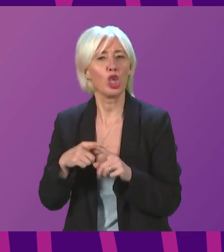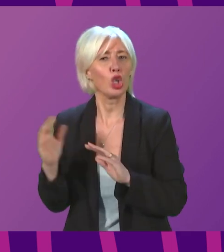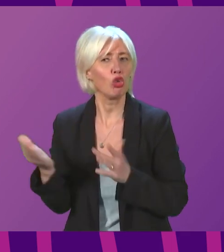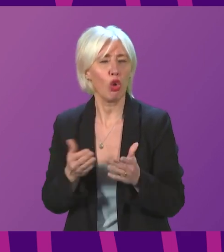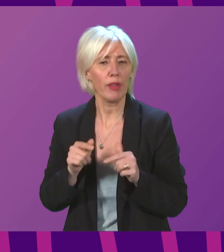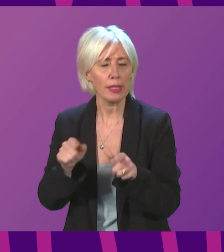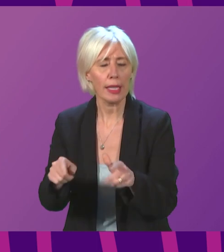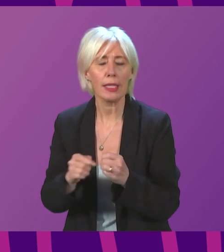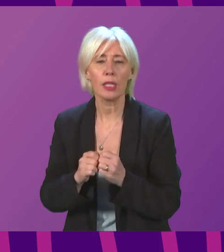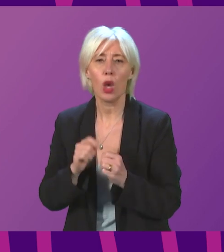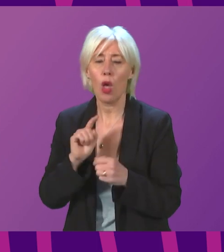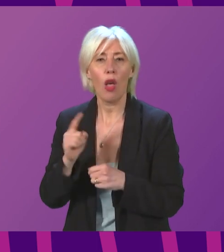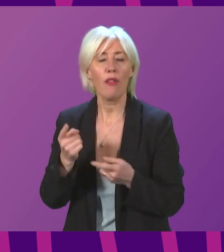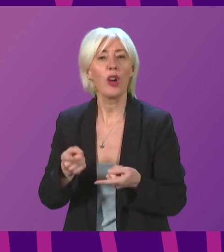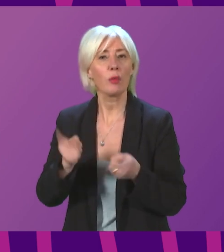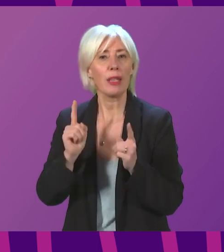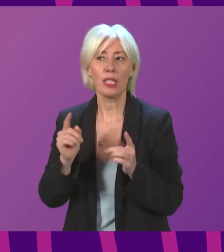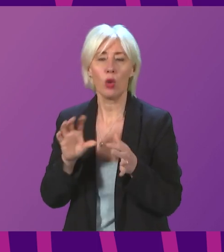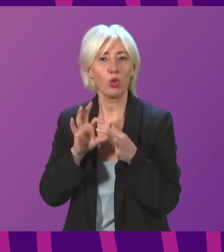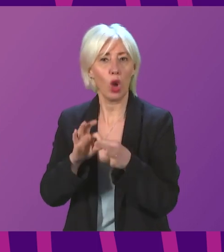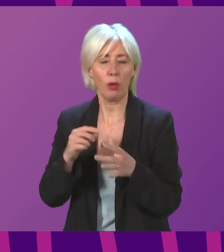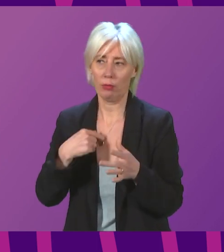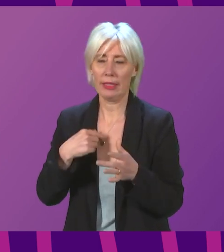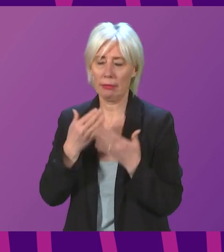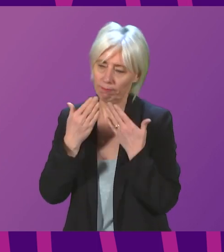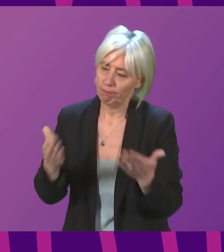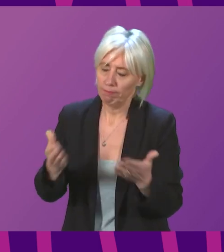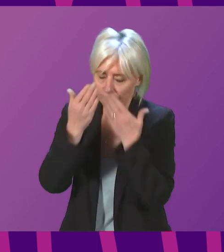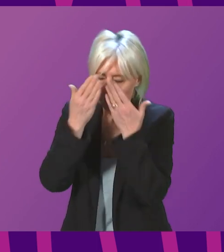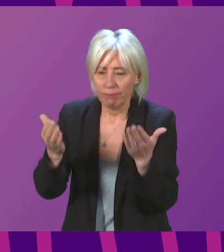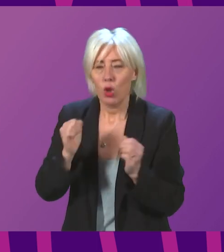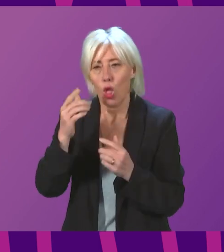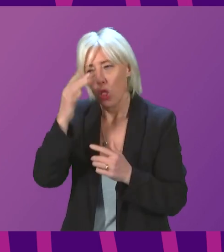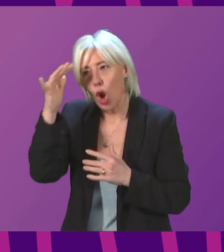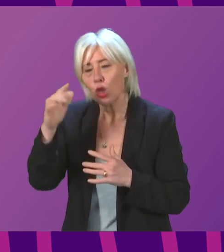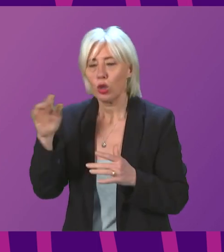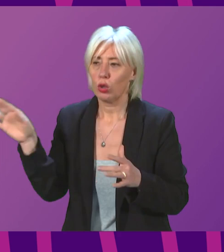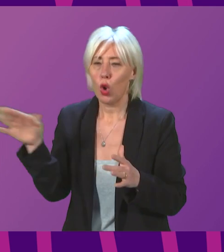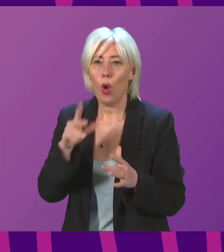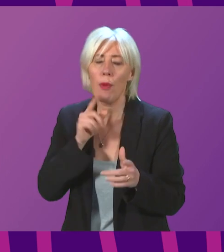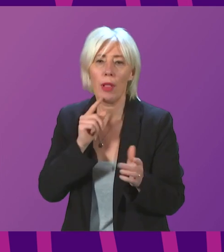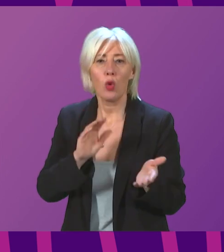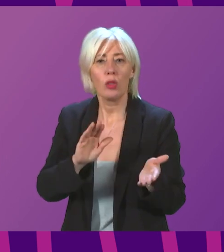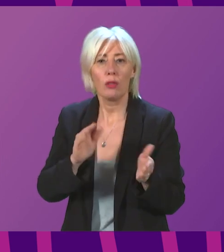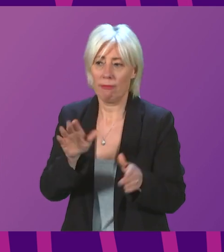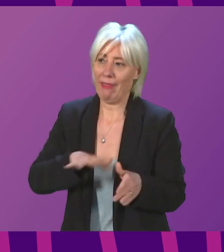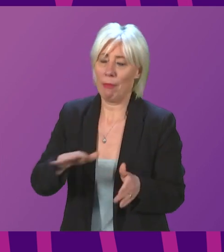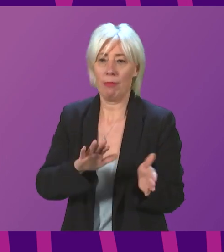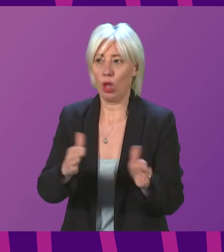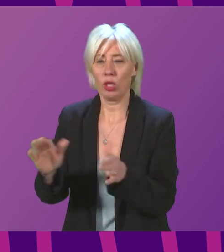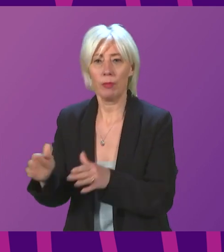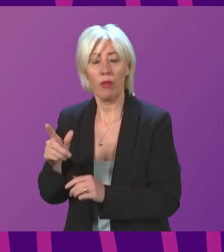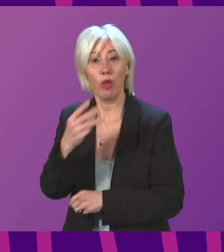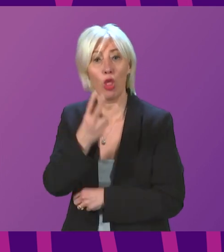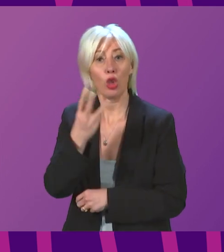join me in marking the 33rd anniversary of the disaster in sending our thoughts to the families of all those who lost their life and in paying